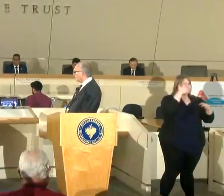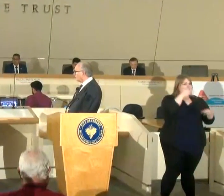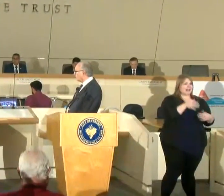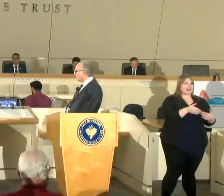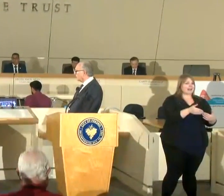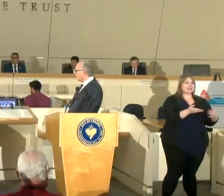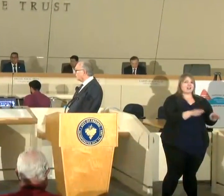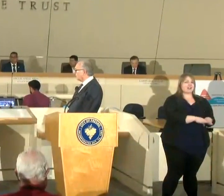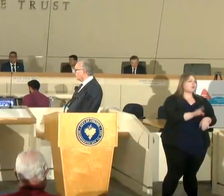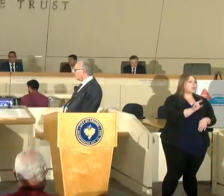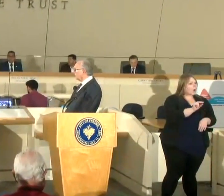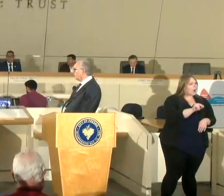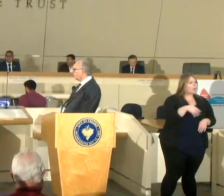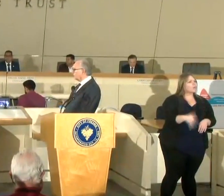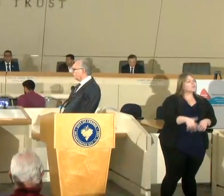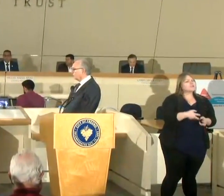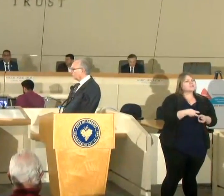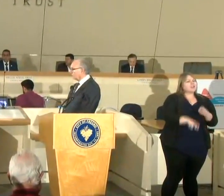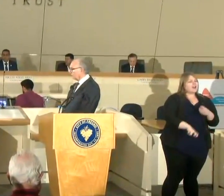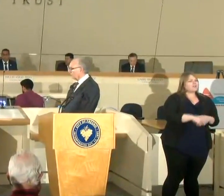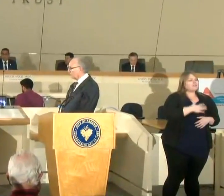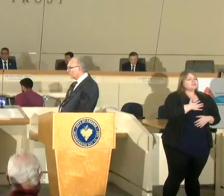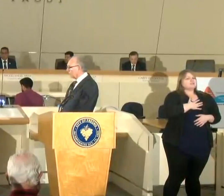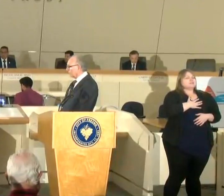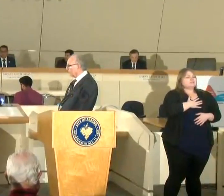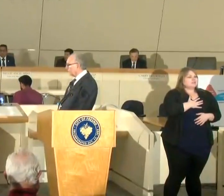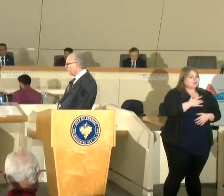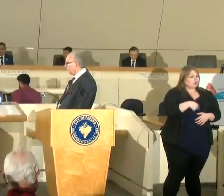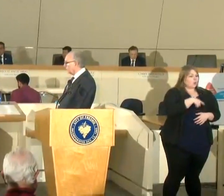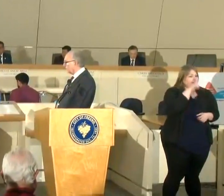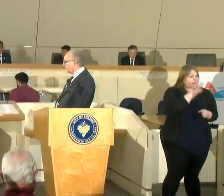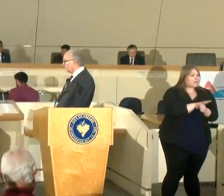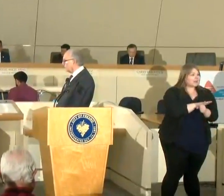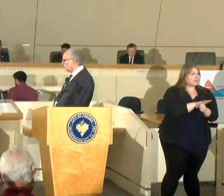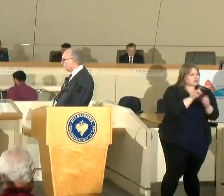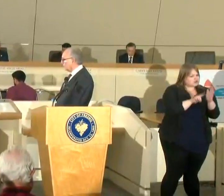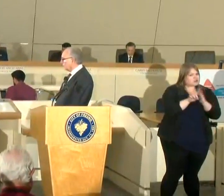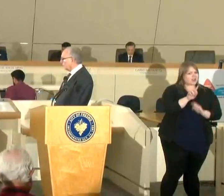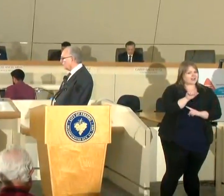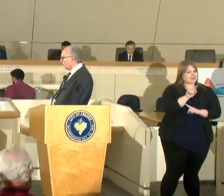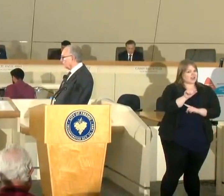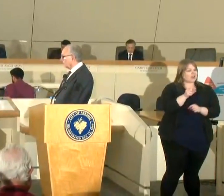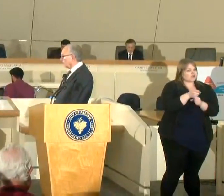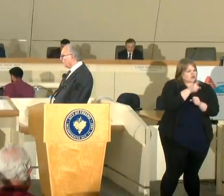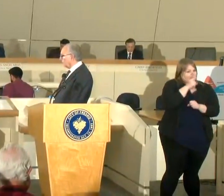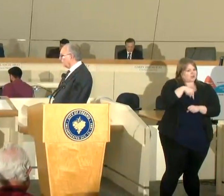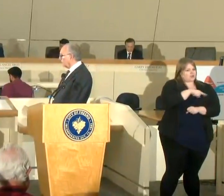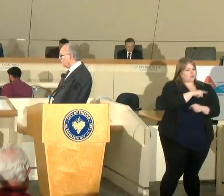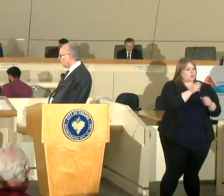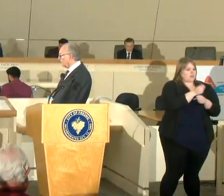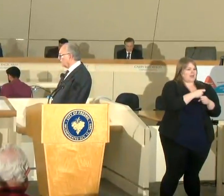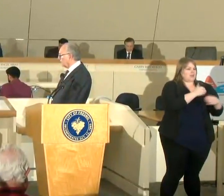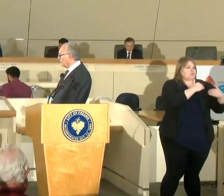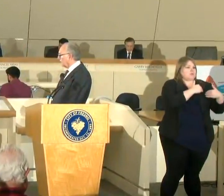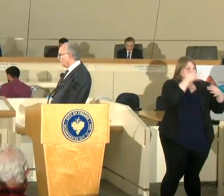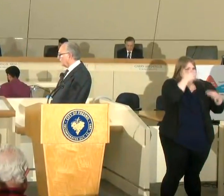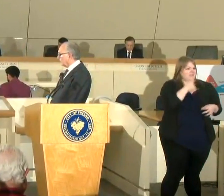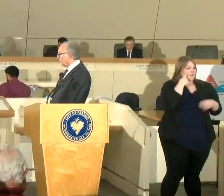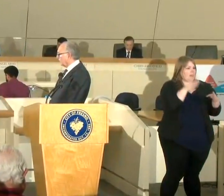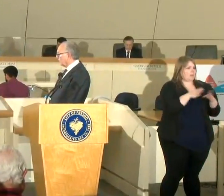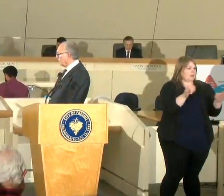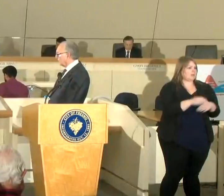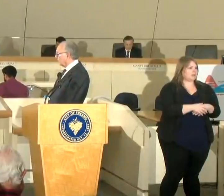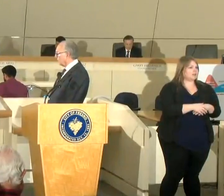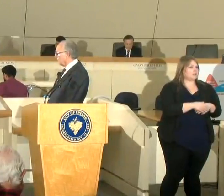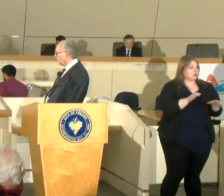it's a hard pill to swallow but we are committed and we are looking at data to make sure we can make the responsible decision for the public we are committed to